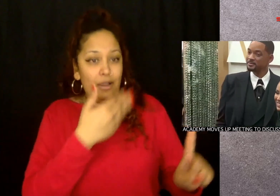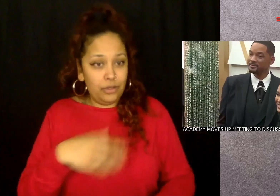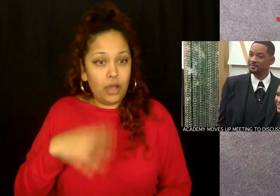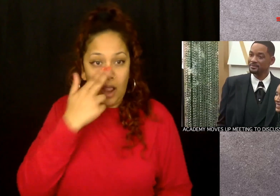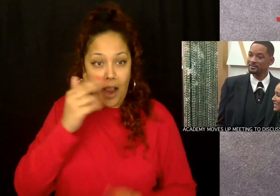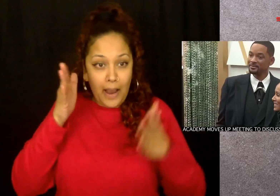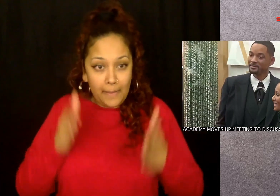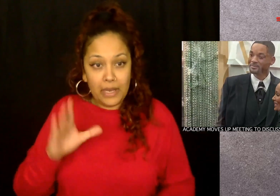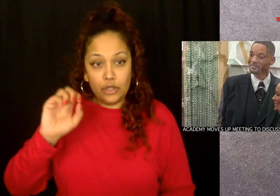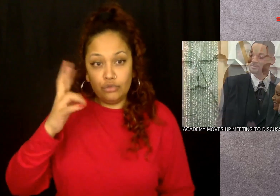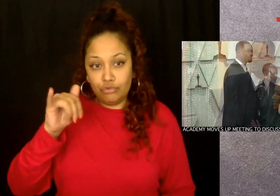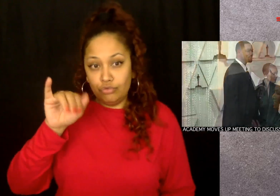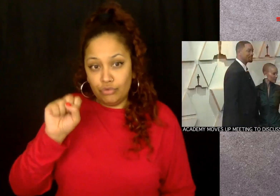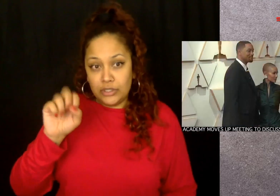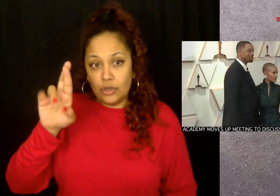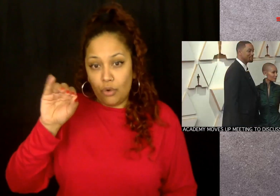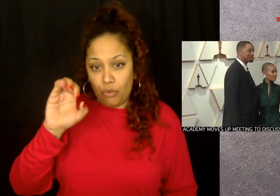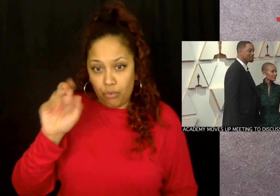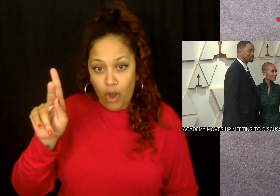Rock at this year's Oscars.